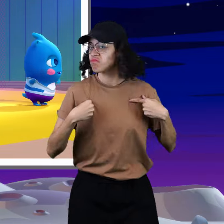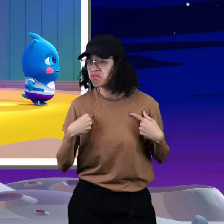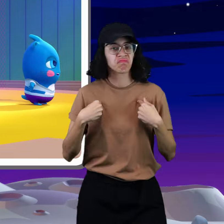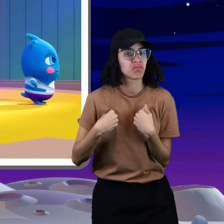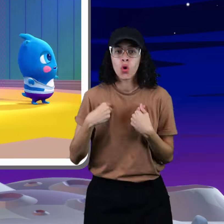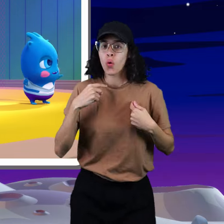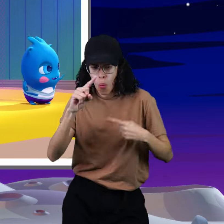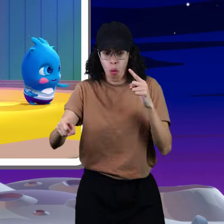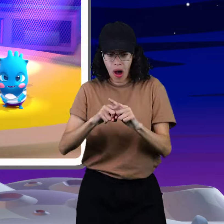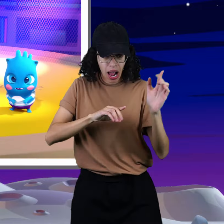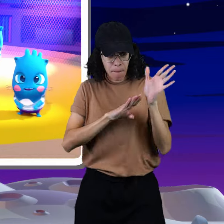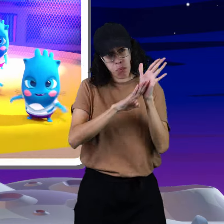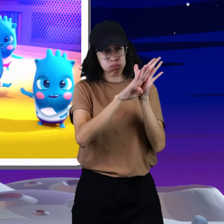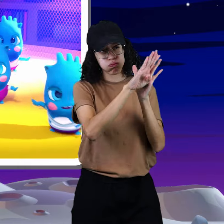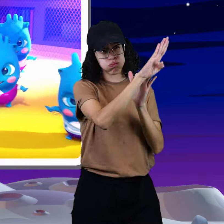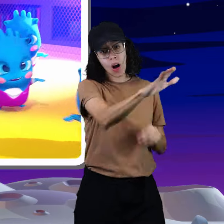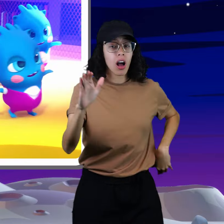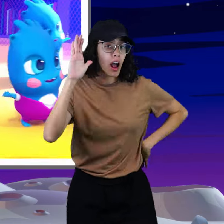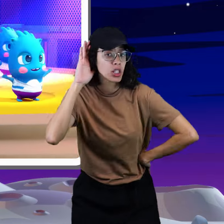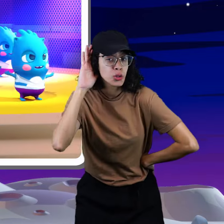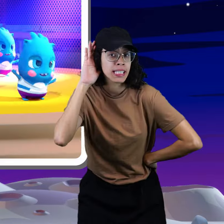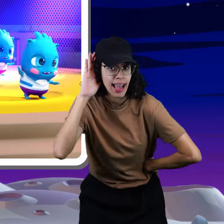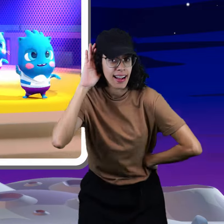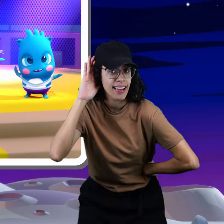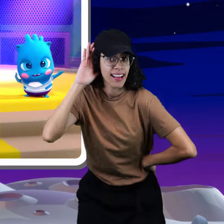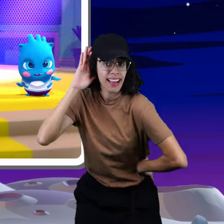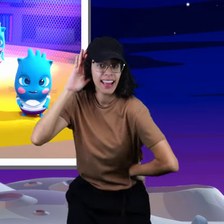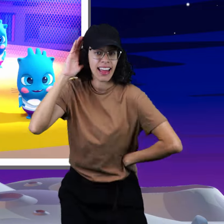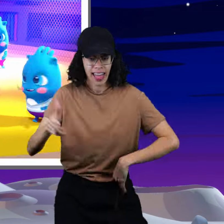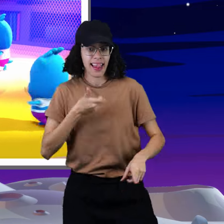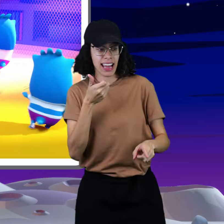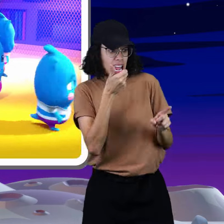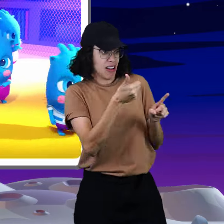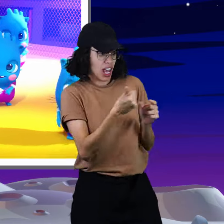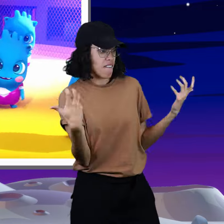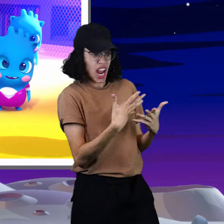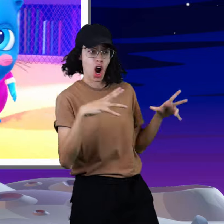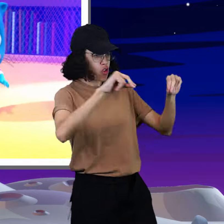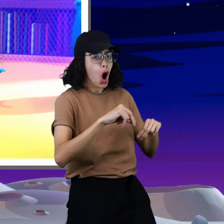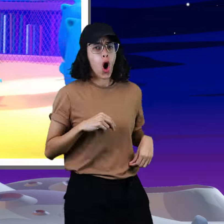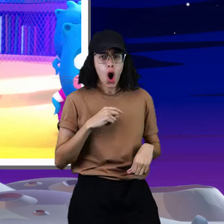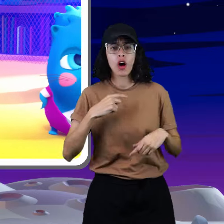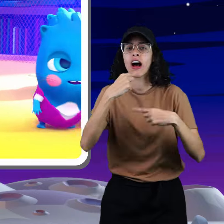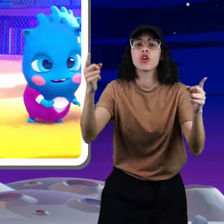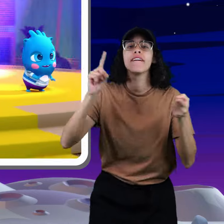for me anyway When I'm back out by the top, I wanna hear you say You don't run from nothin' dog Get your